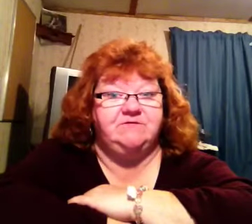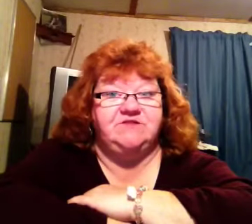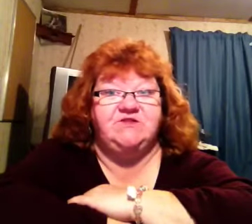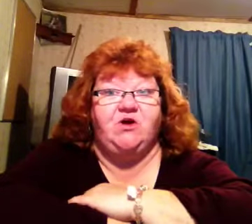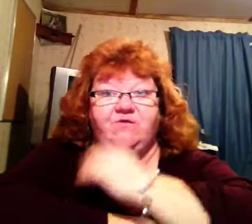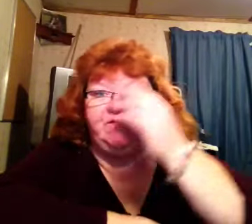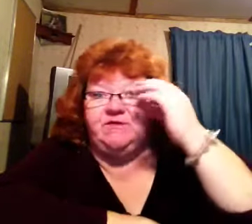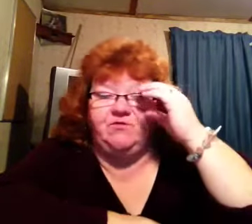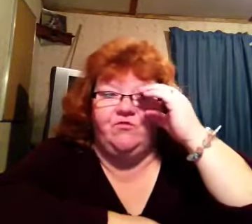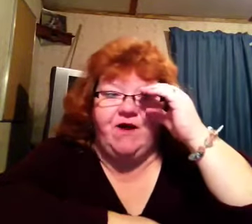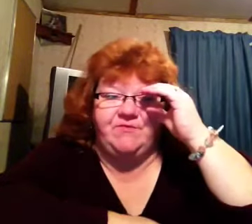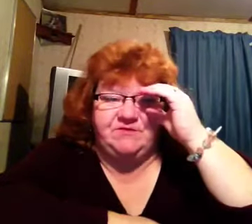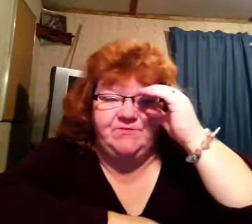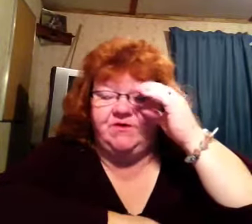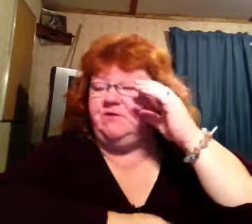dissolving the crap that's up there.